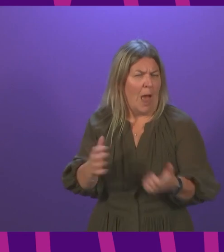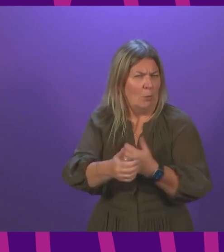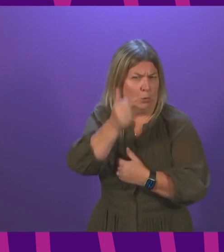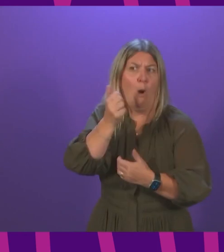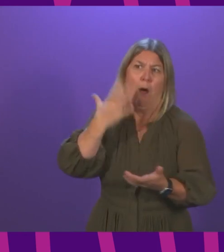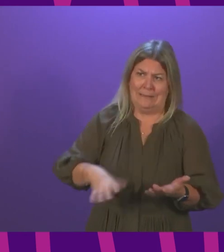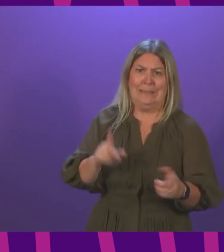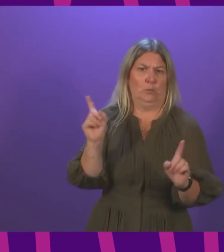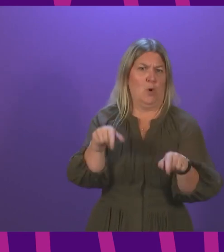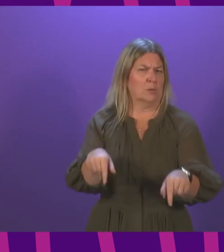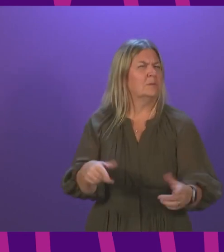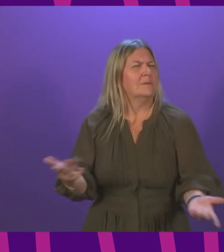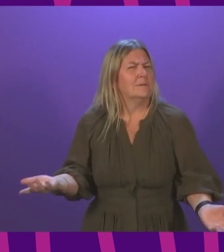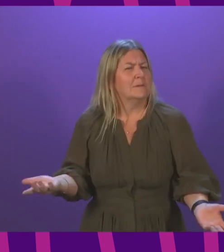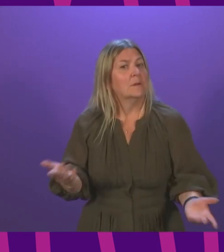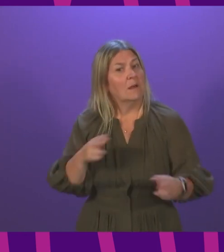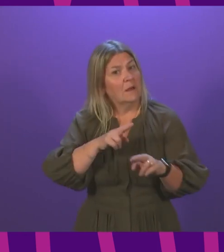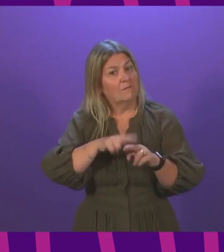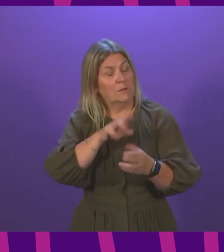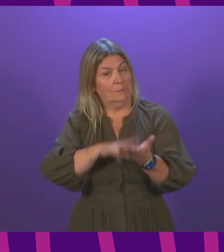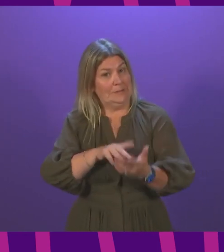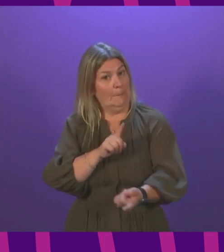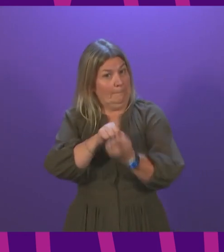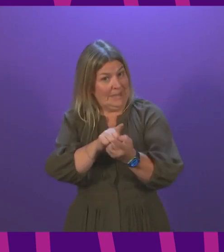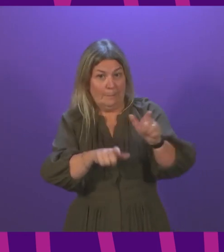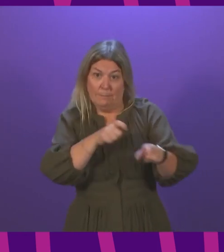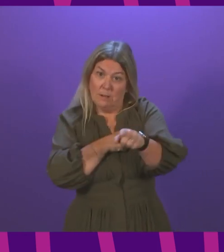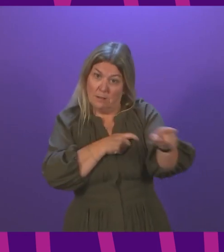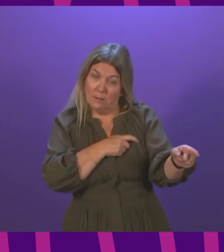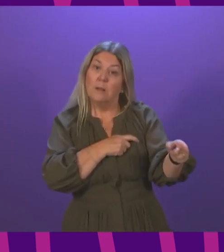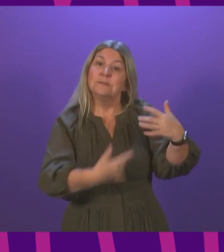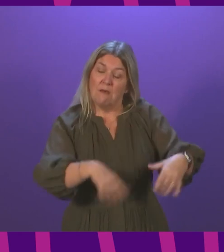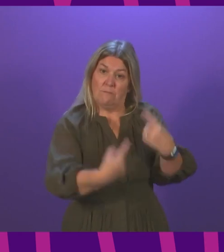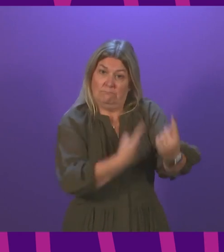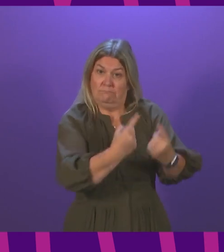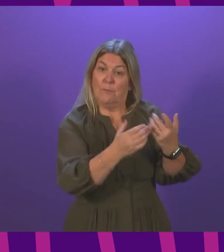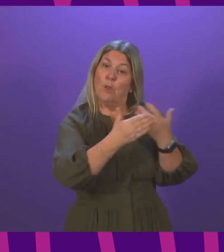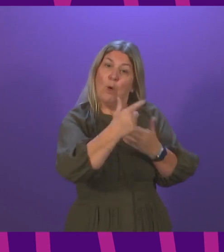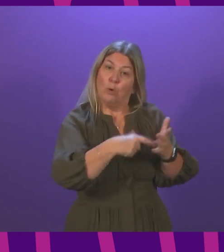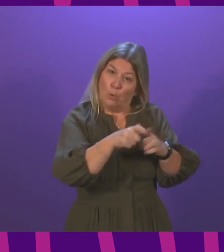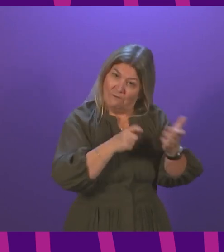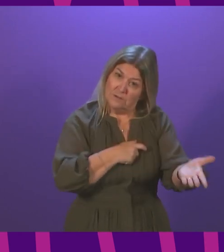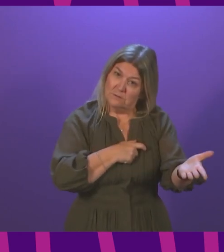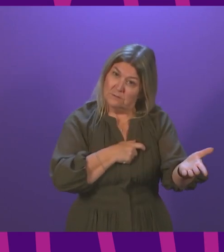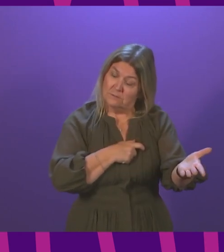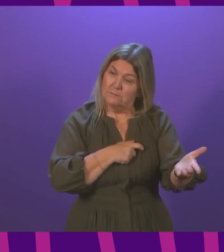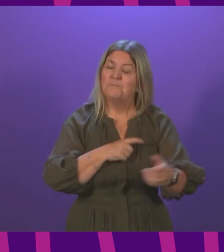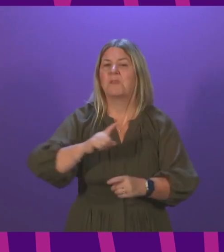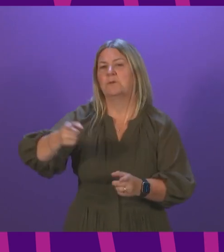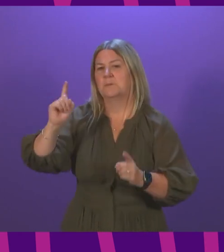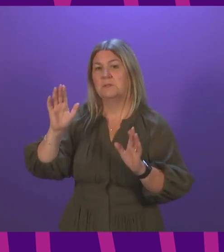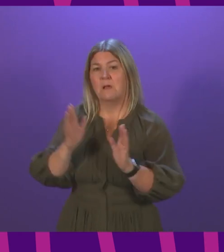will the First Minister either meet them herself or instruct her health secretary to do so at the earliest possibility? The First Minister.